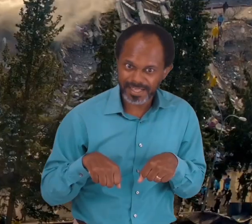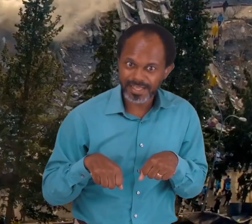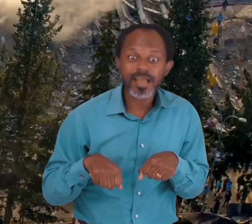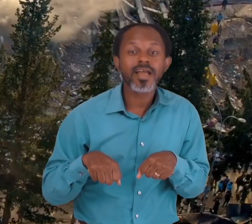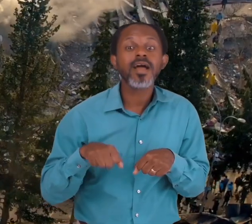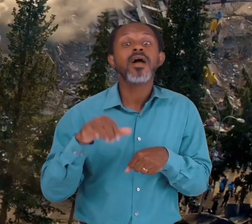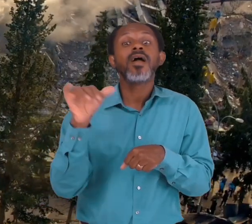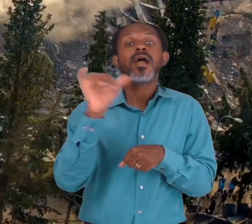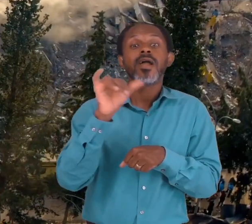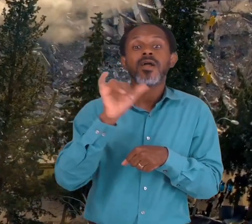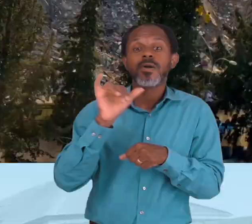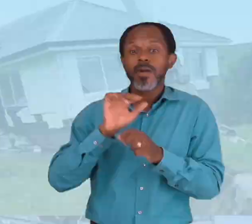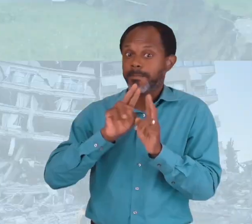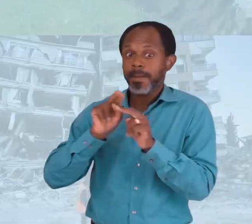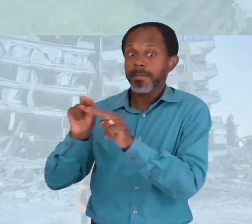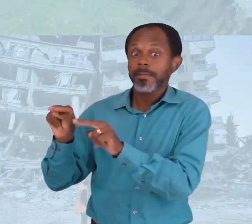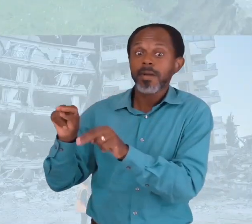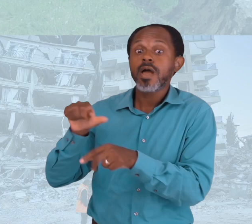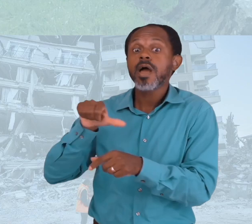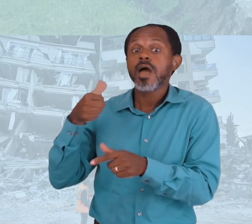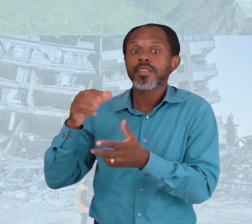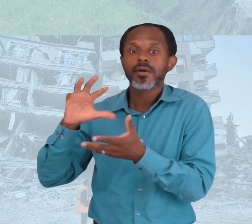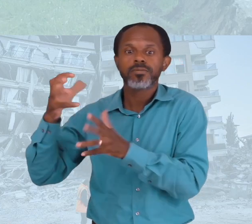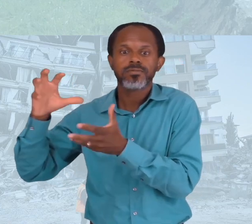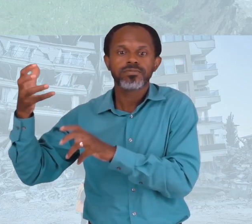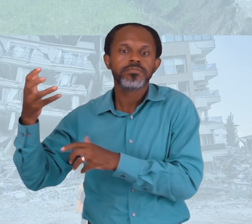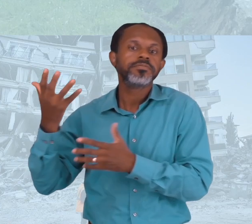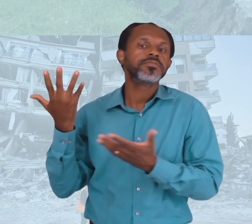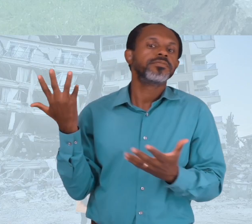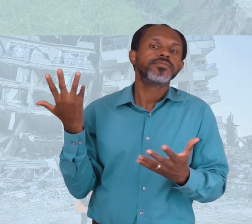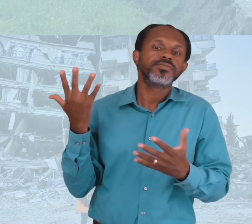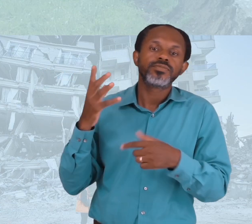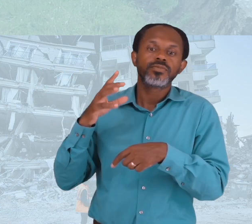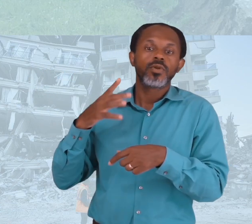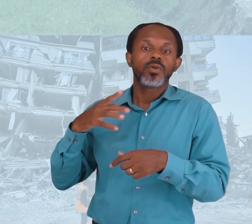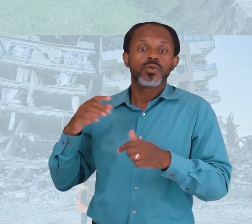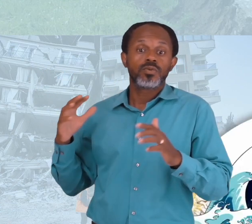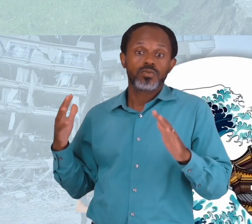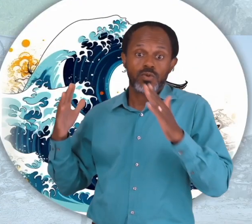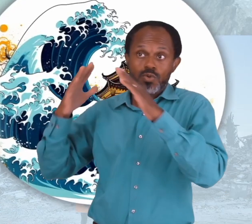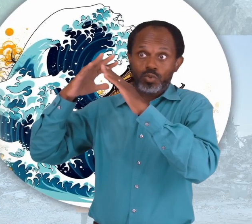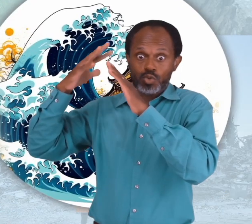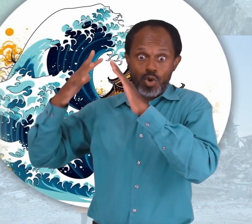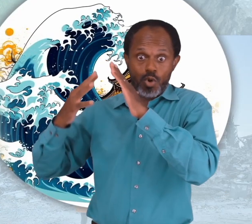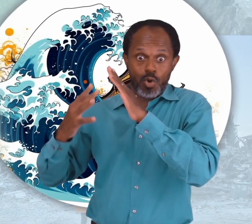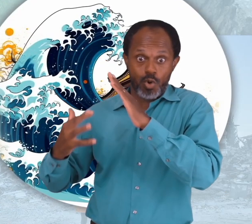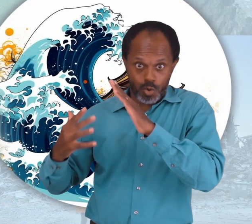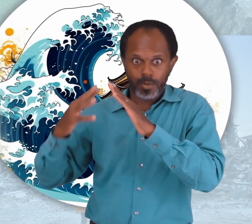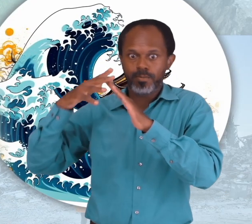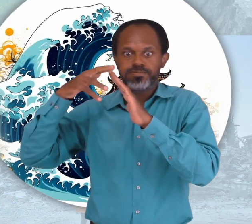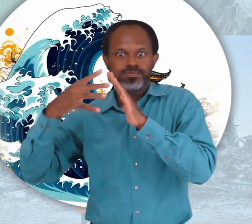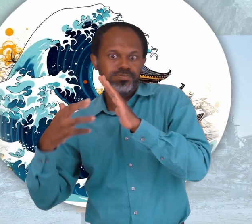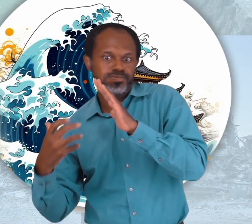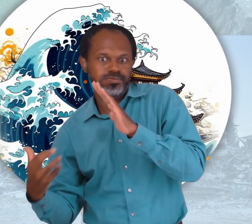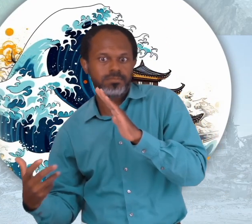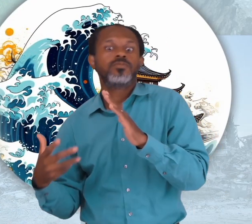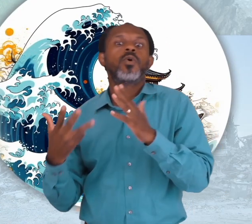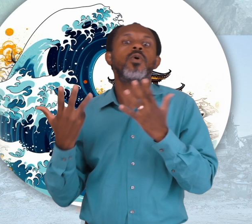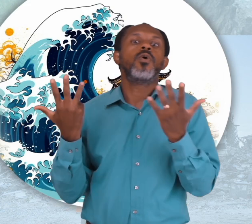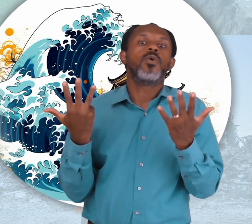natural disasters, like avalanches, landslides, and tsunamis. Pretty wild,